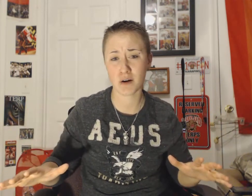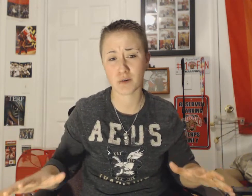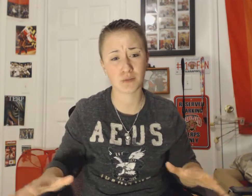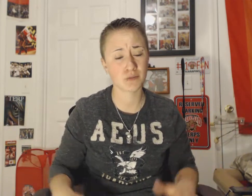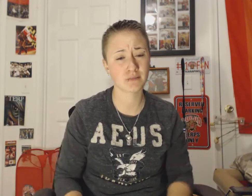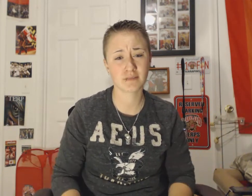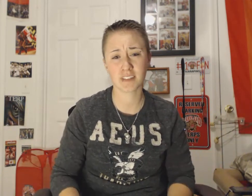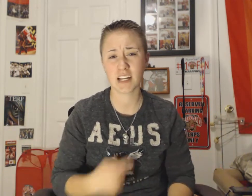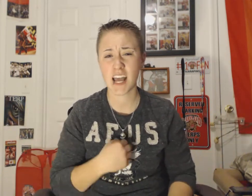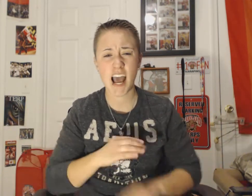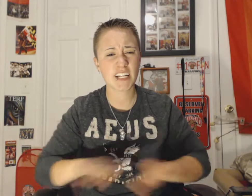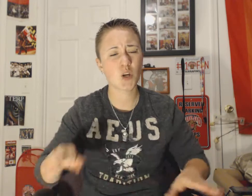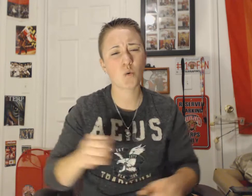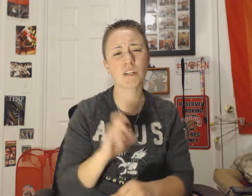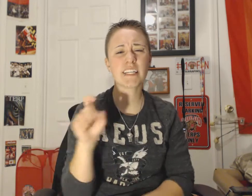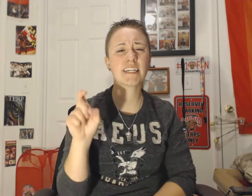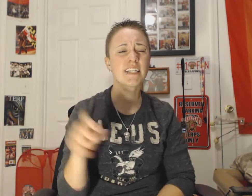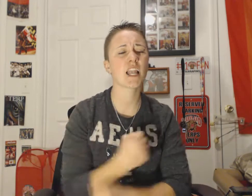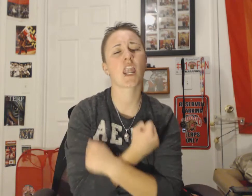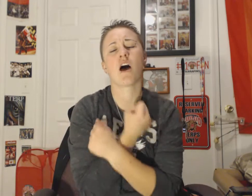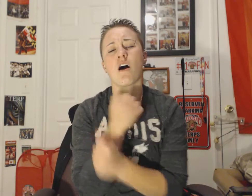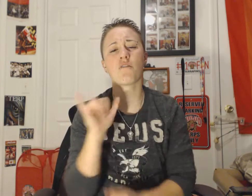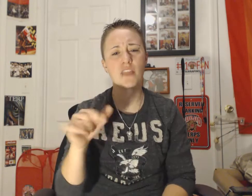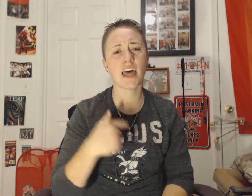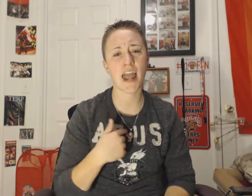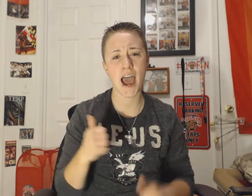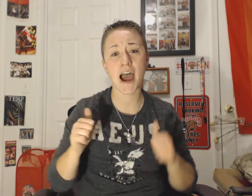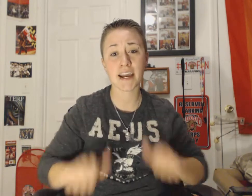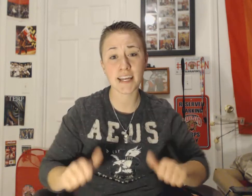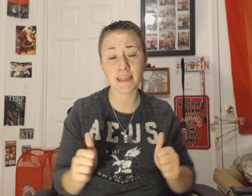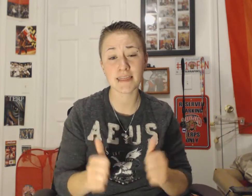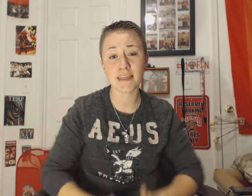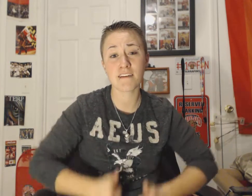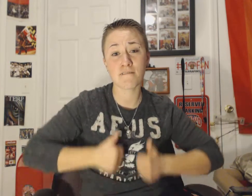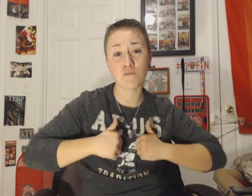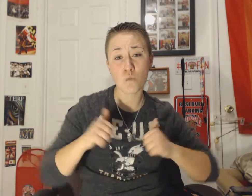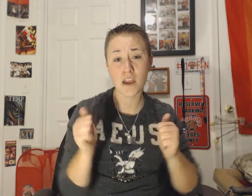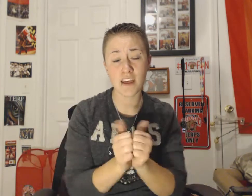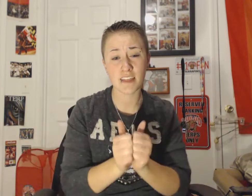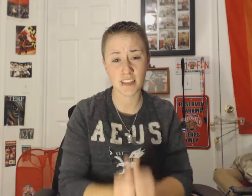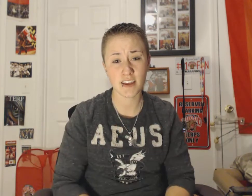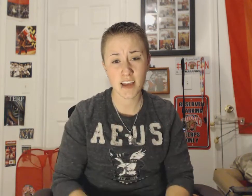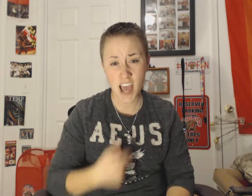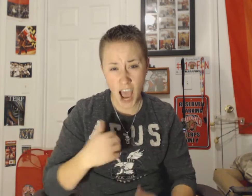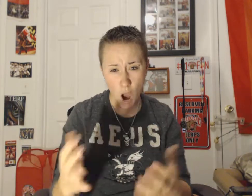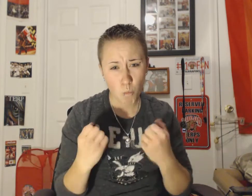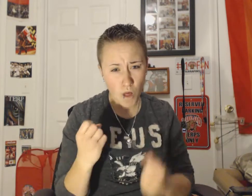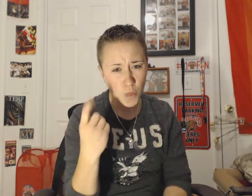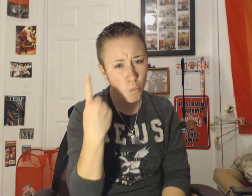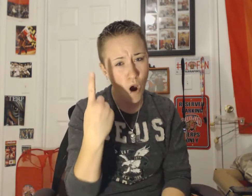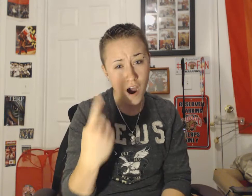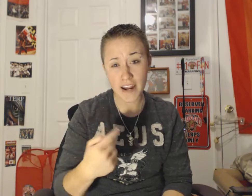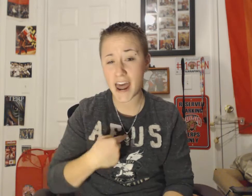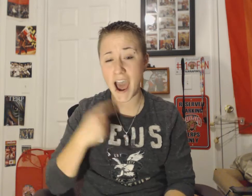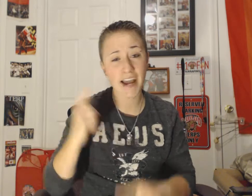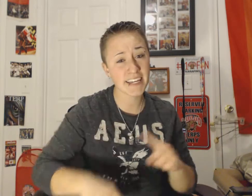I don't need a love that I can live with I want the one I